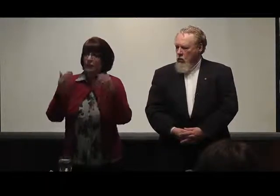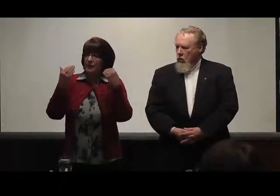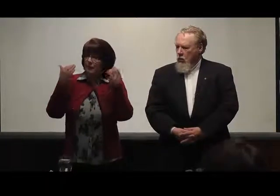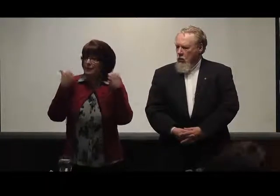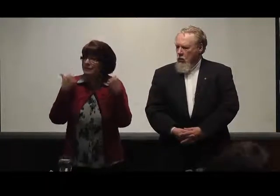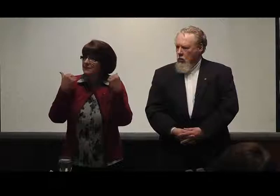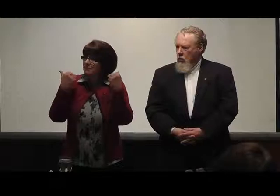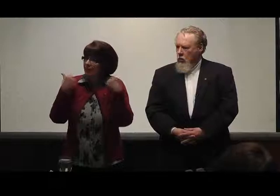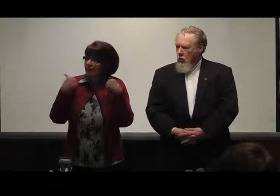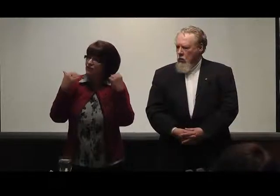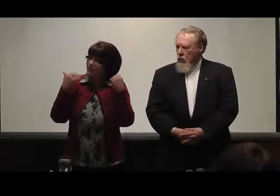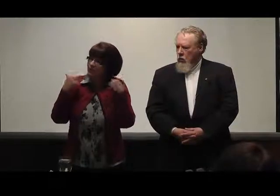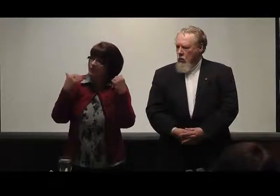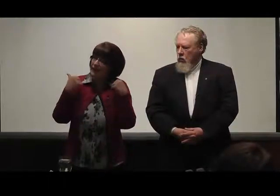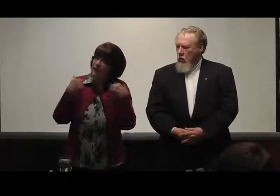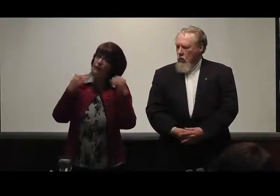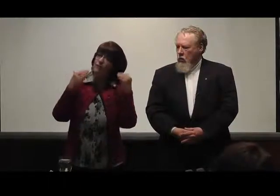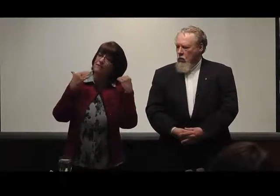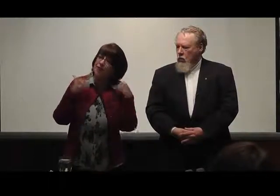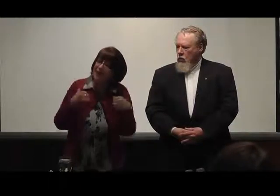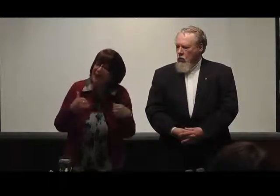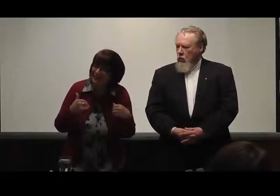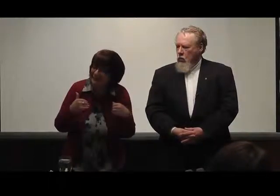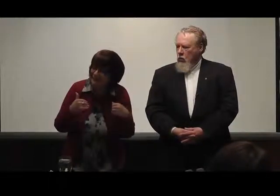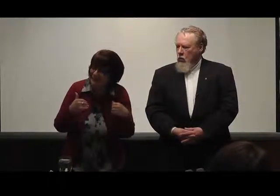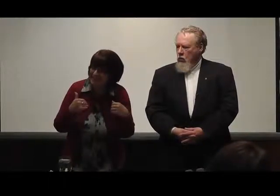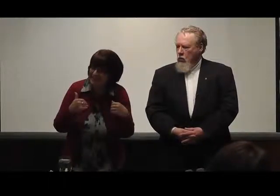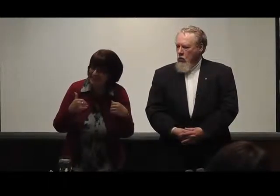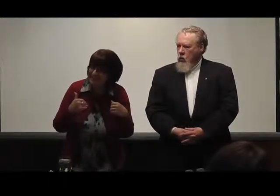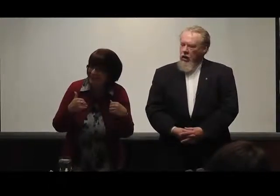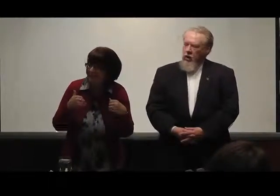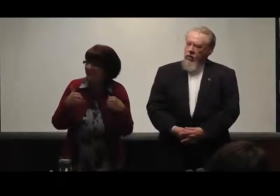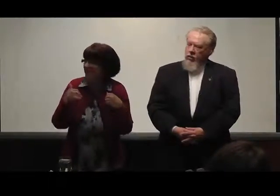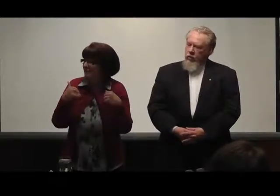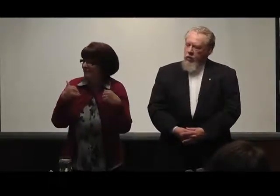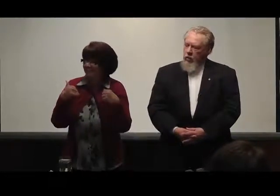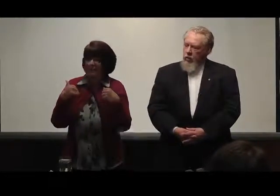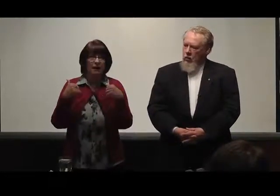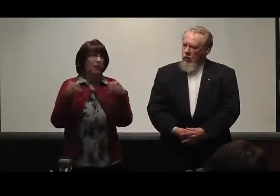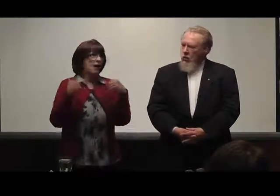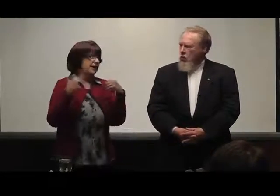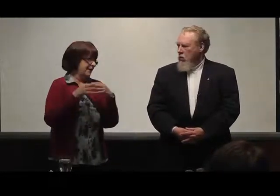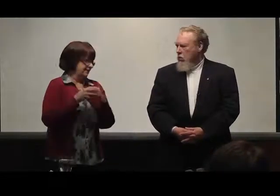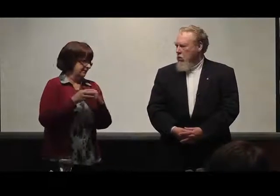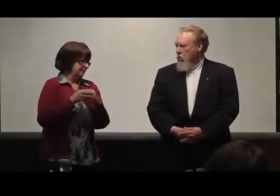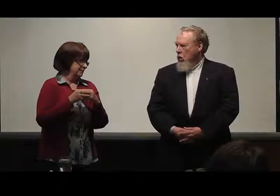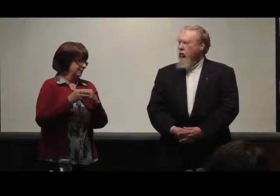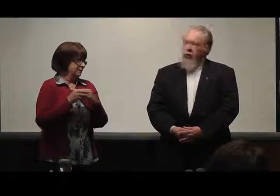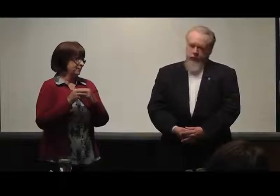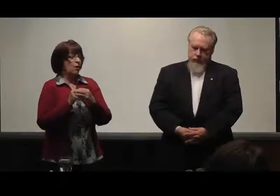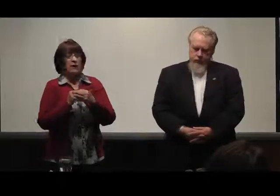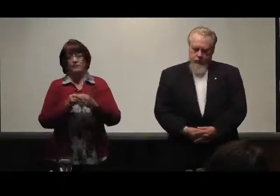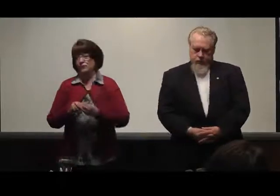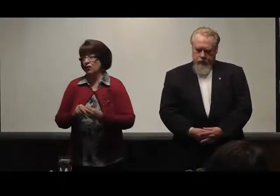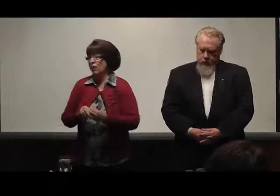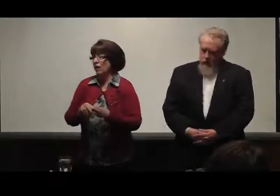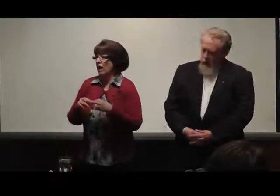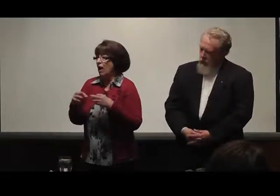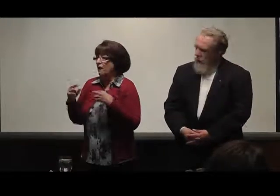opinions about it don't get revised. You got an example? Yeah. Go for it. Okay. So when I